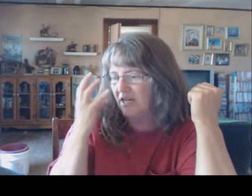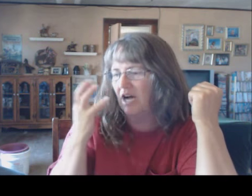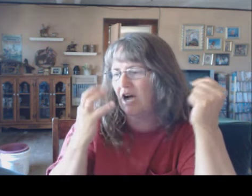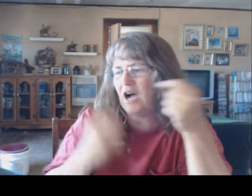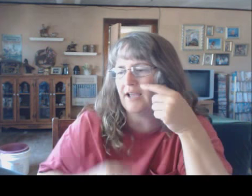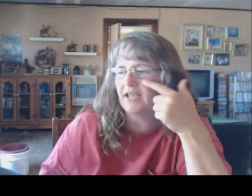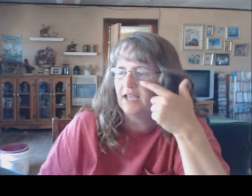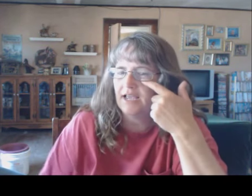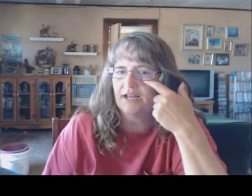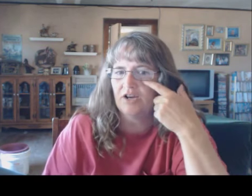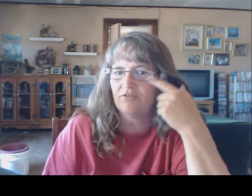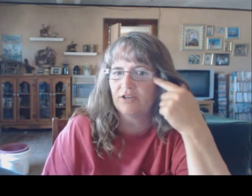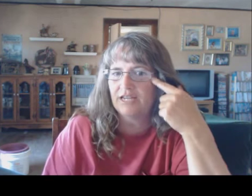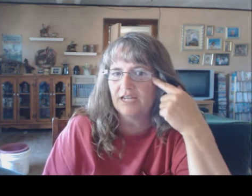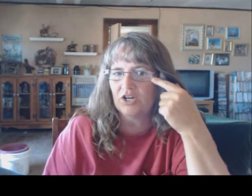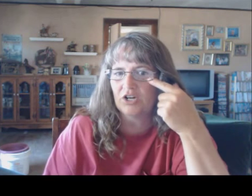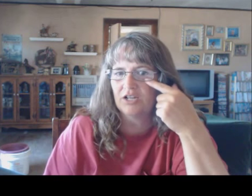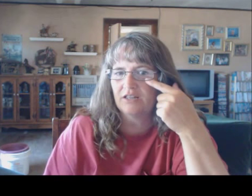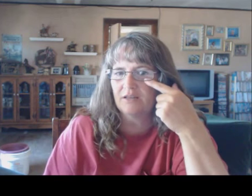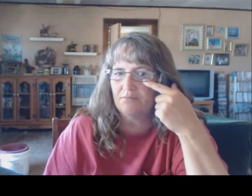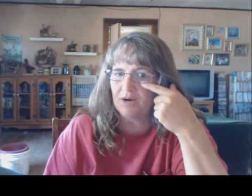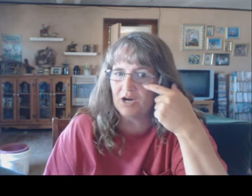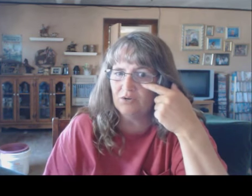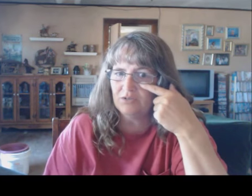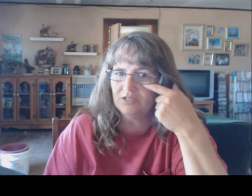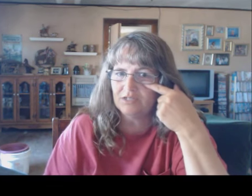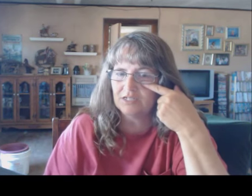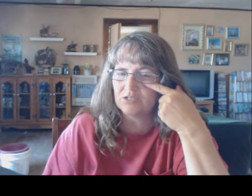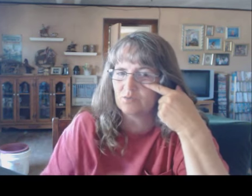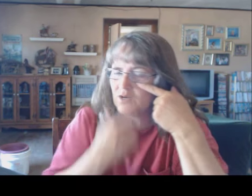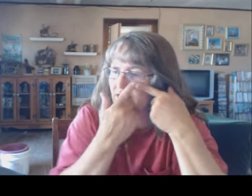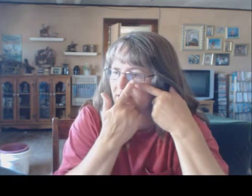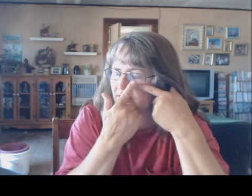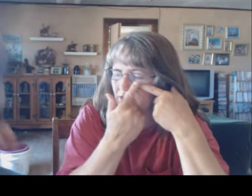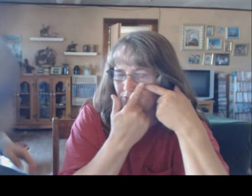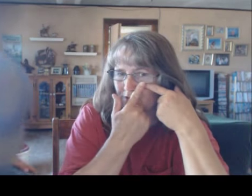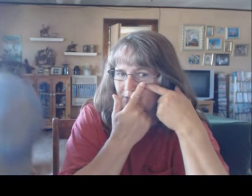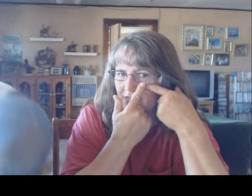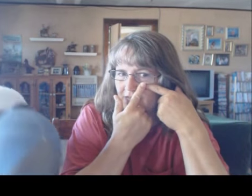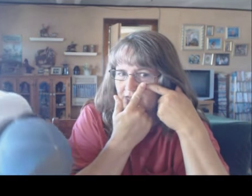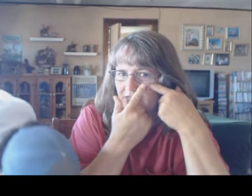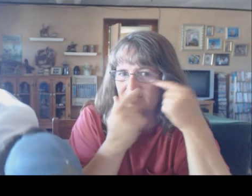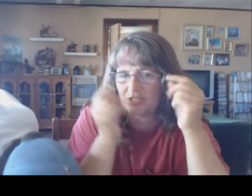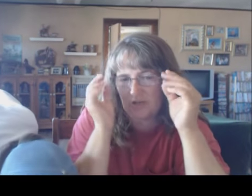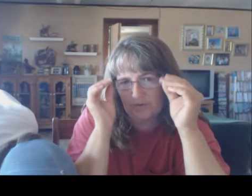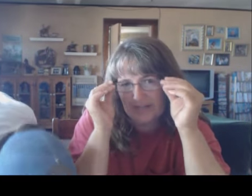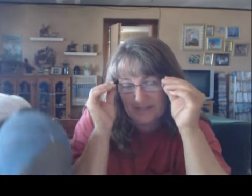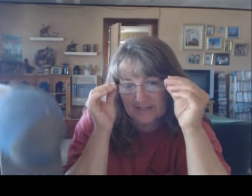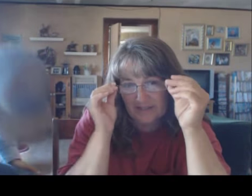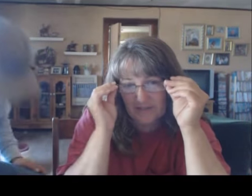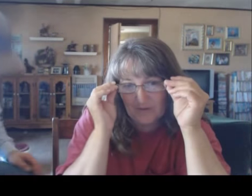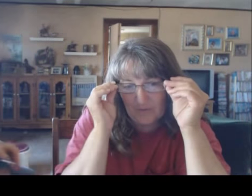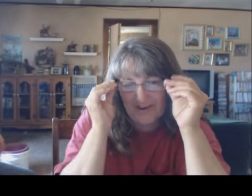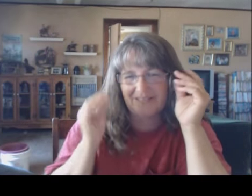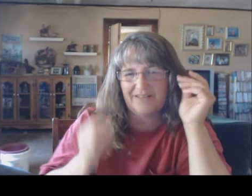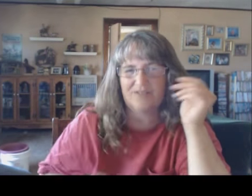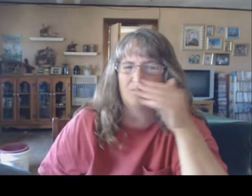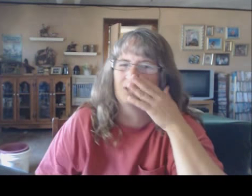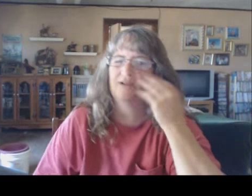eye. And over here, the bone is what this rim hit. And so, that's why it left a mark.